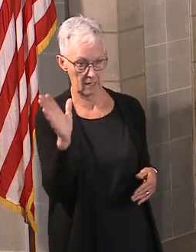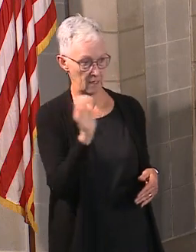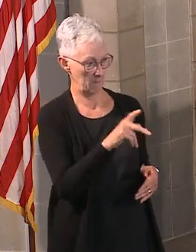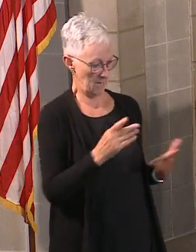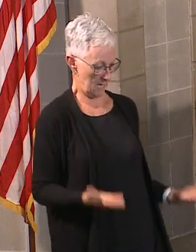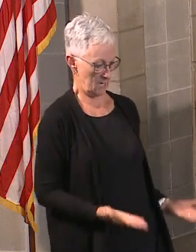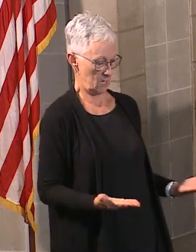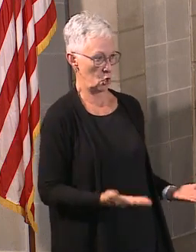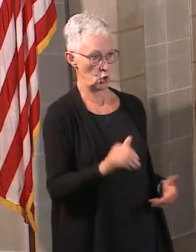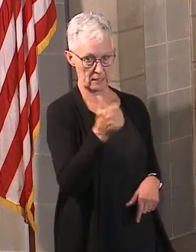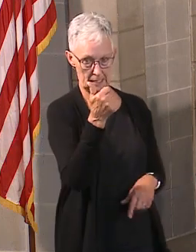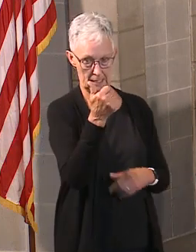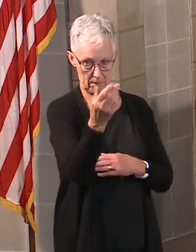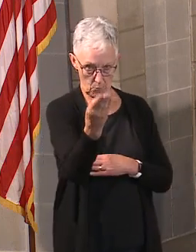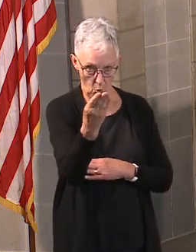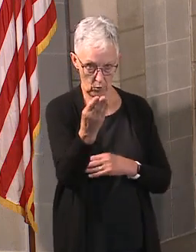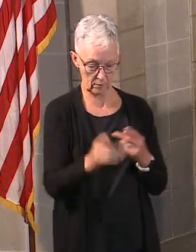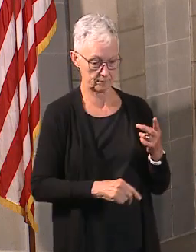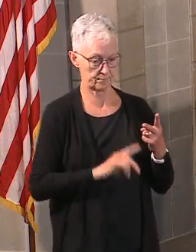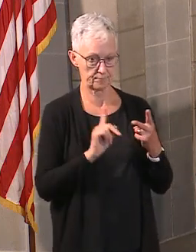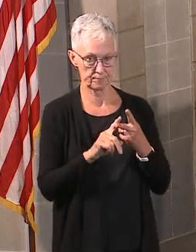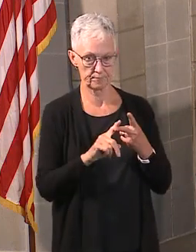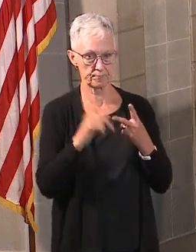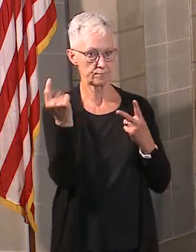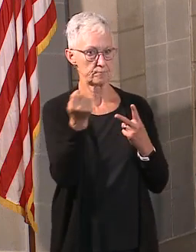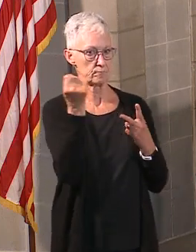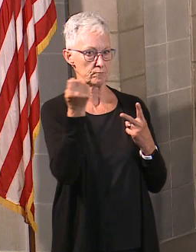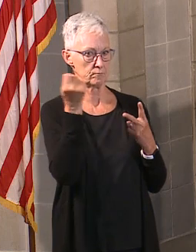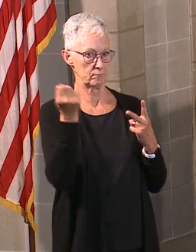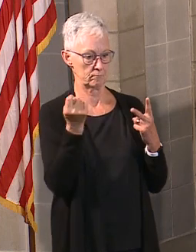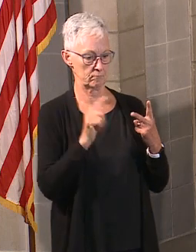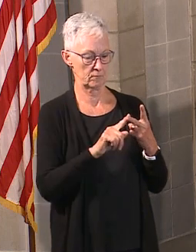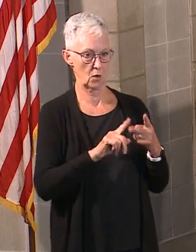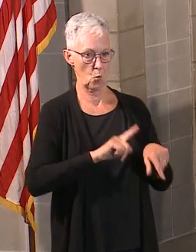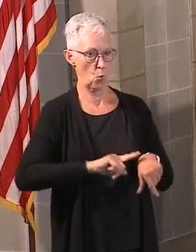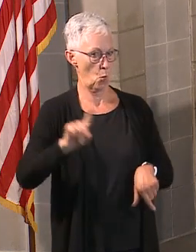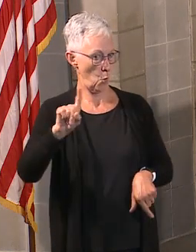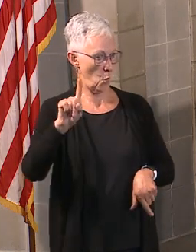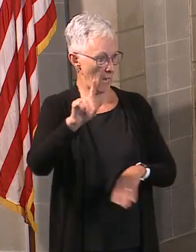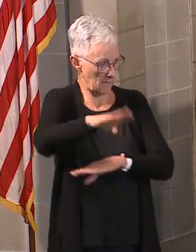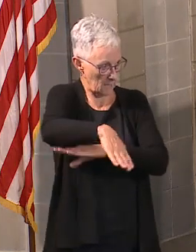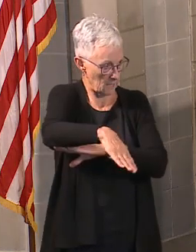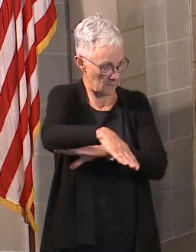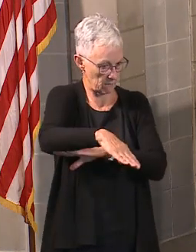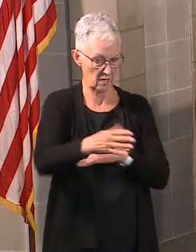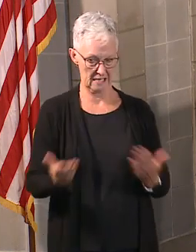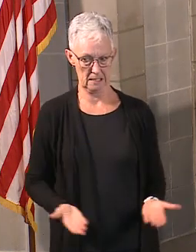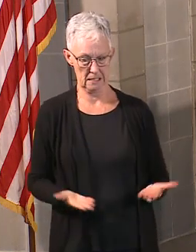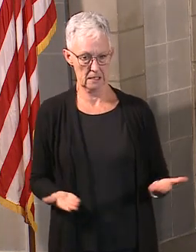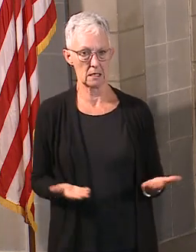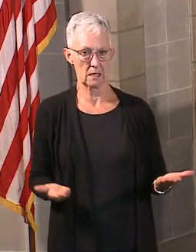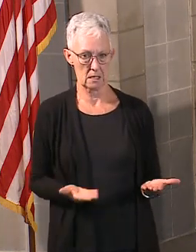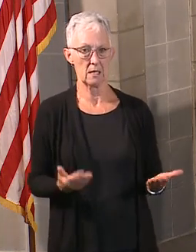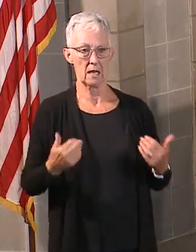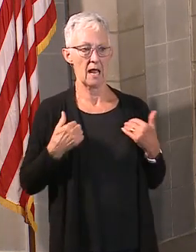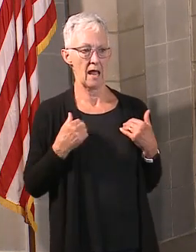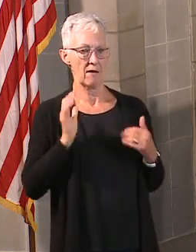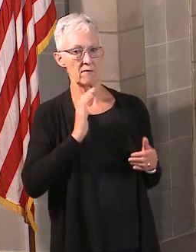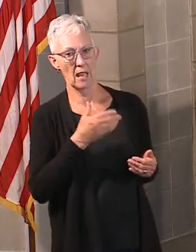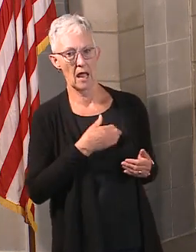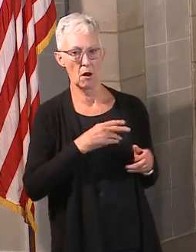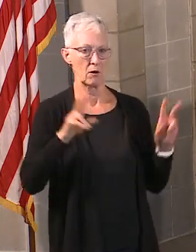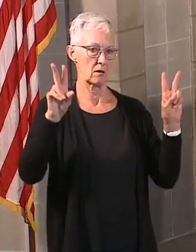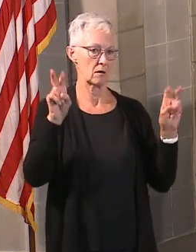at 10 a.m. On Tuesday, July 21st at 1 p.m., we'll be back in here and we will have our back to school